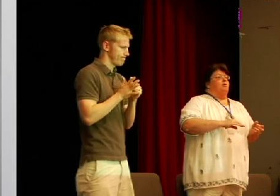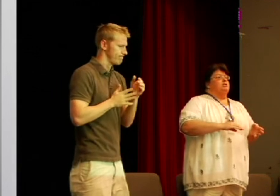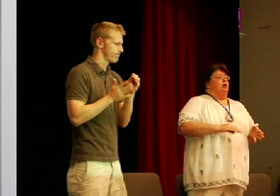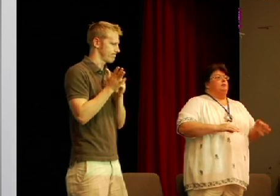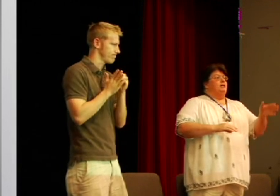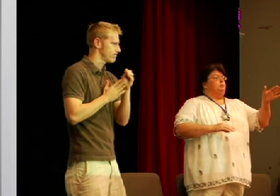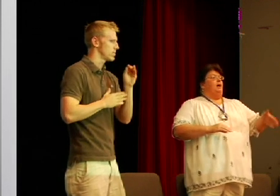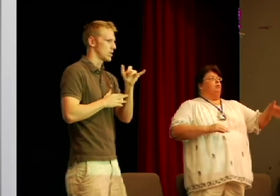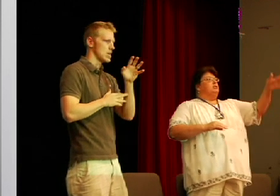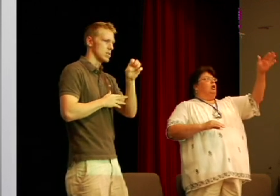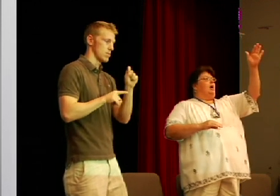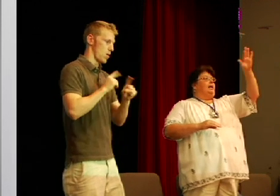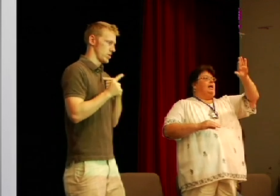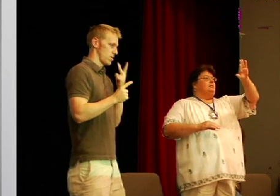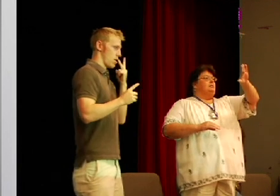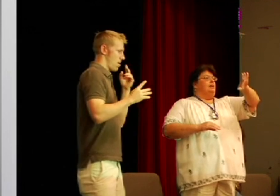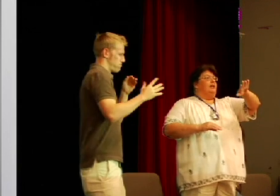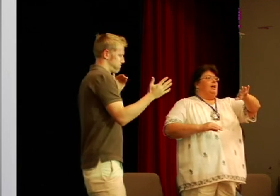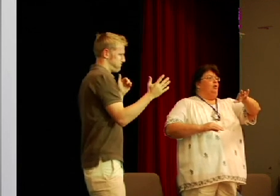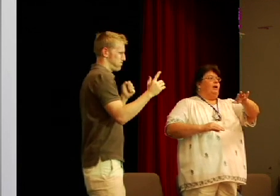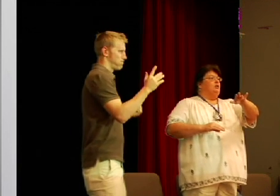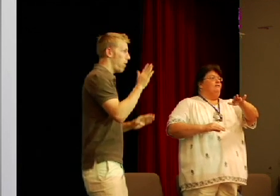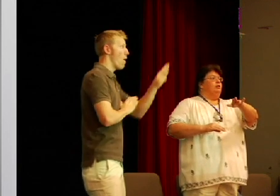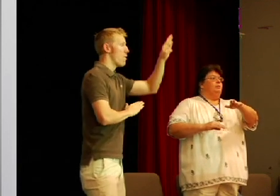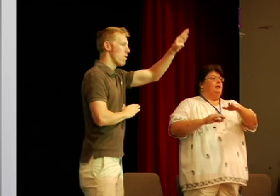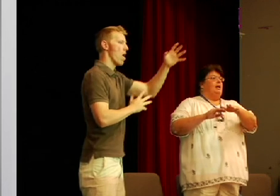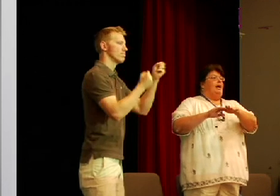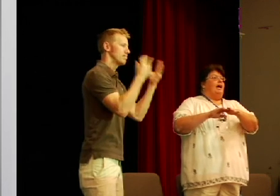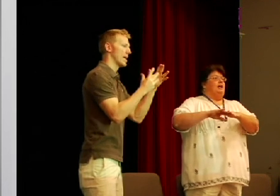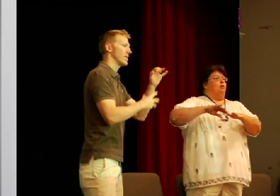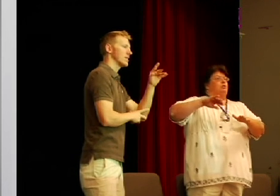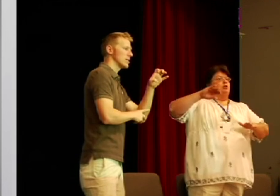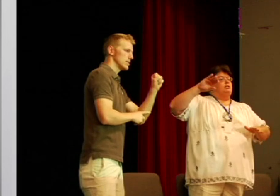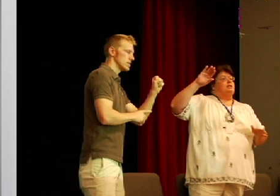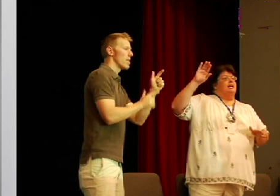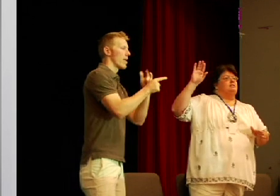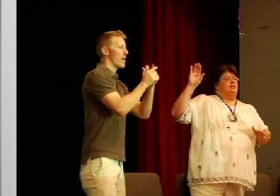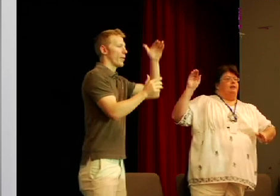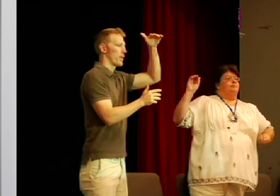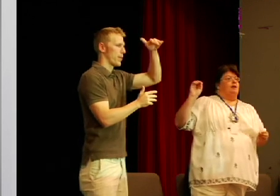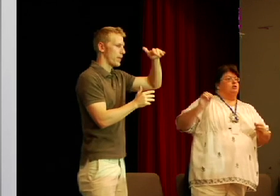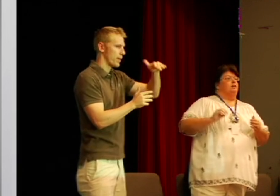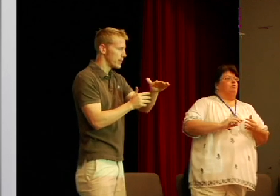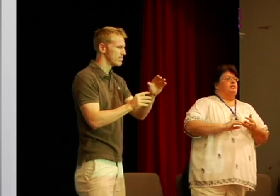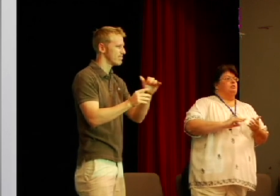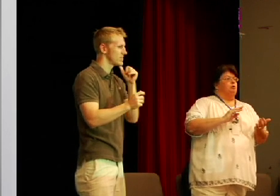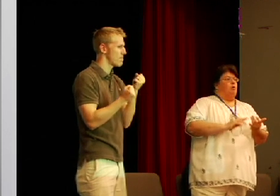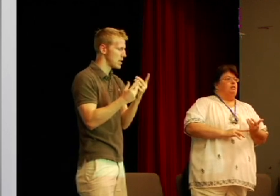what we saw is a big spike where we saw a lot of cases and then it kind of waned off a little bit and now we're starting to see cases again and there's several reasons we're going